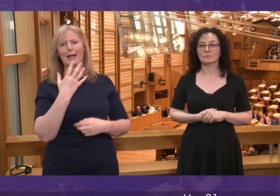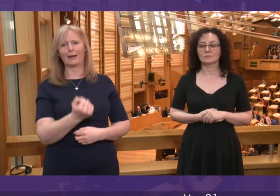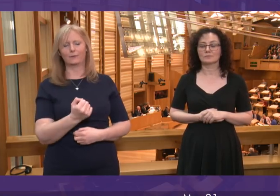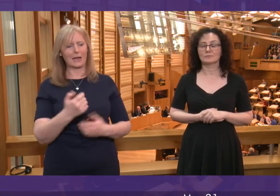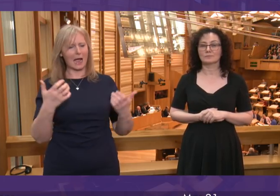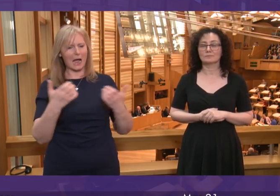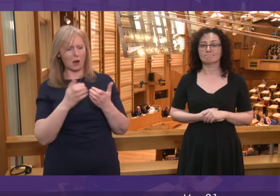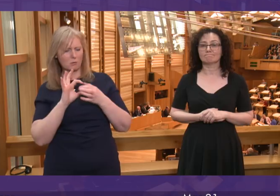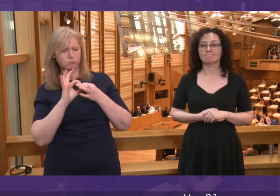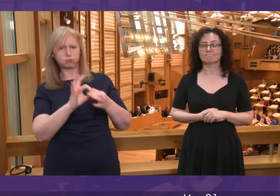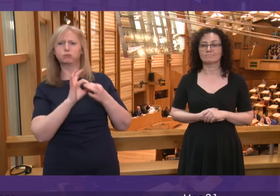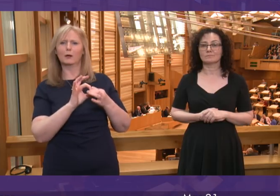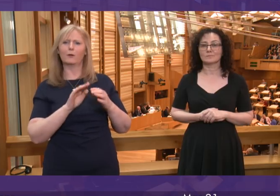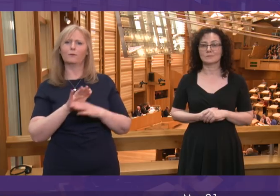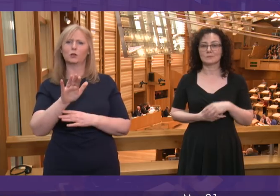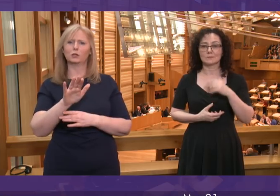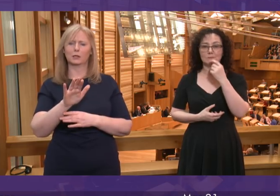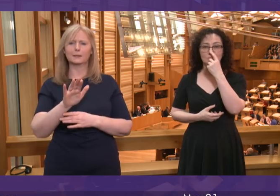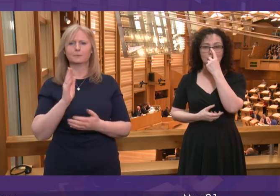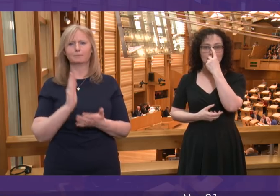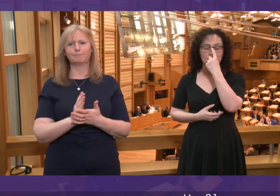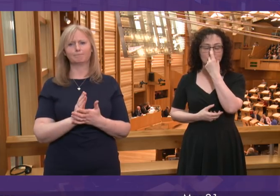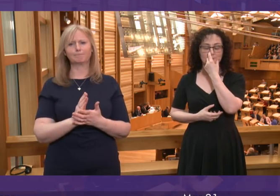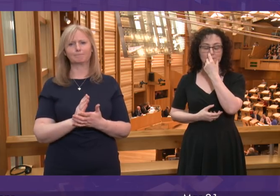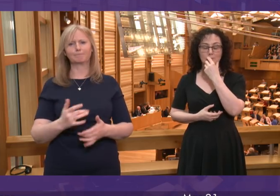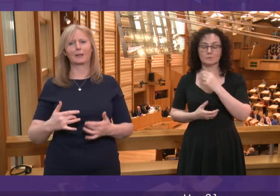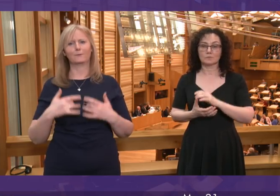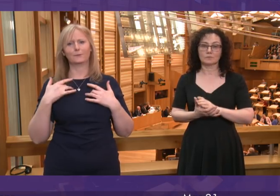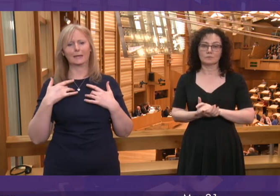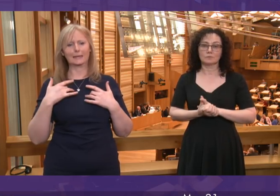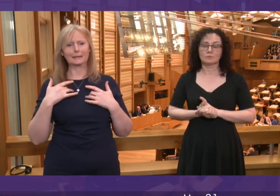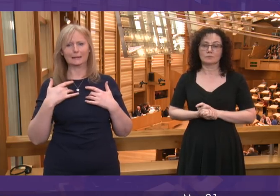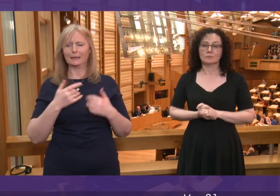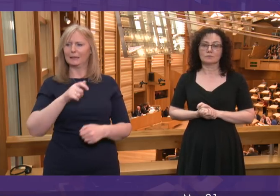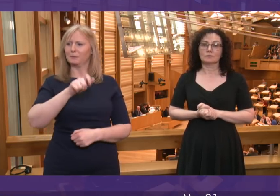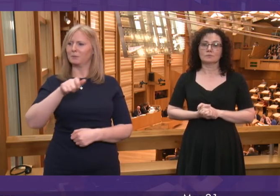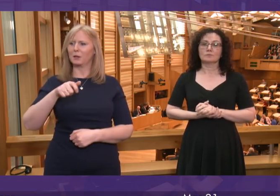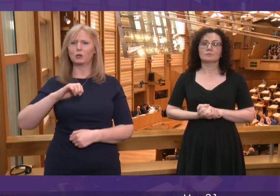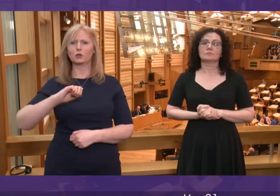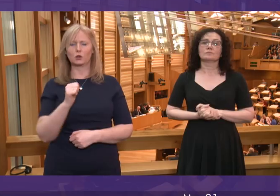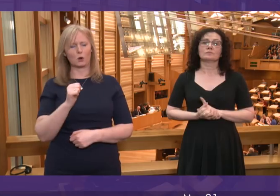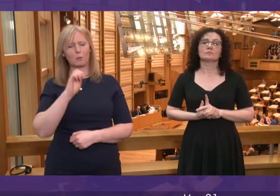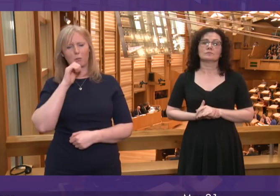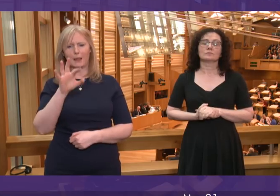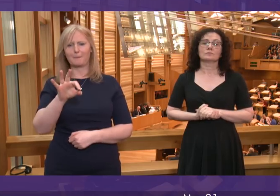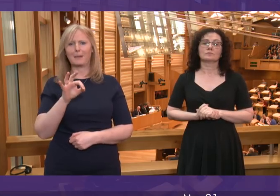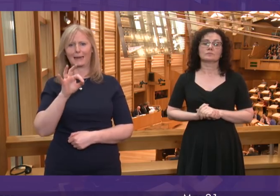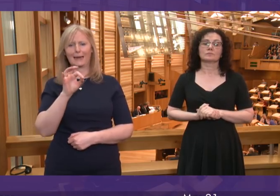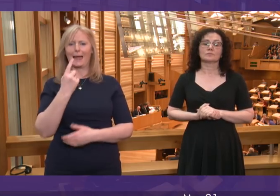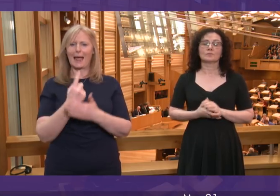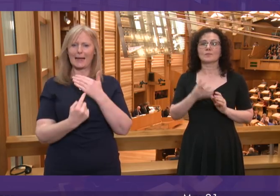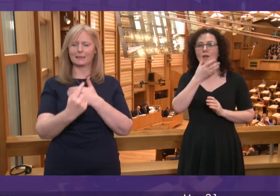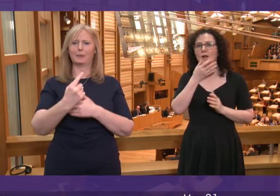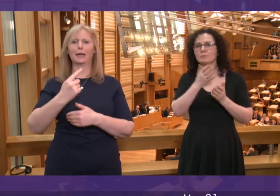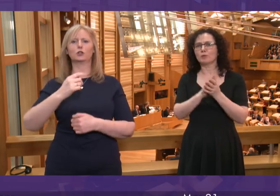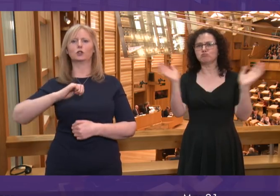fix that for the future and there is no doubt in my mind that letting people in Scotland choose an independent future is the best way to